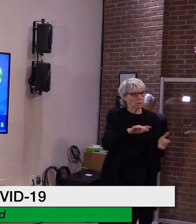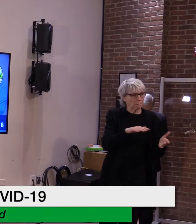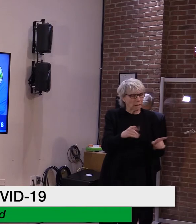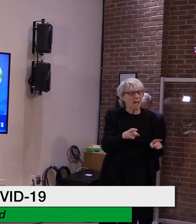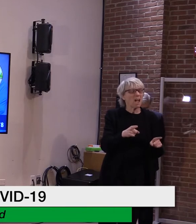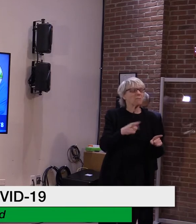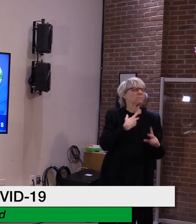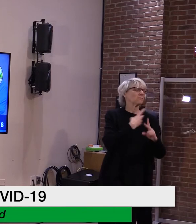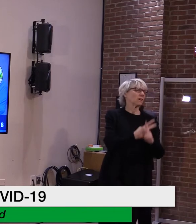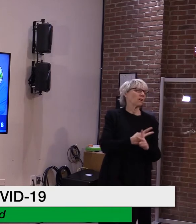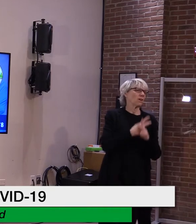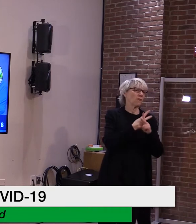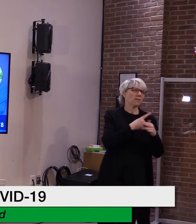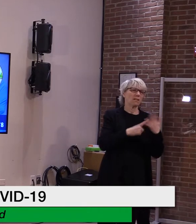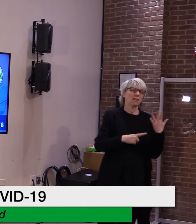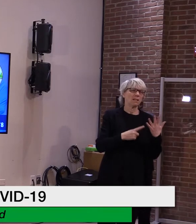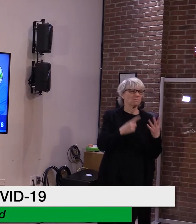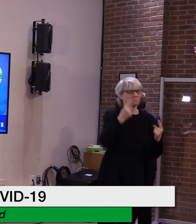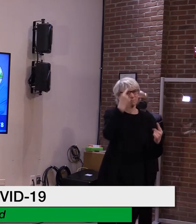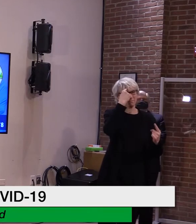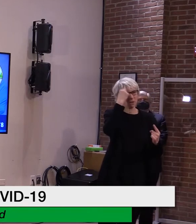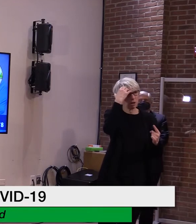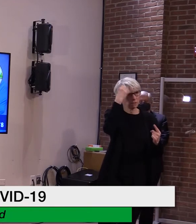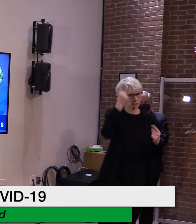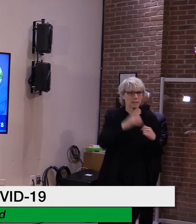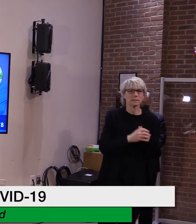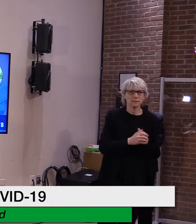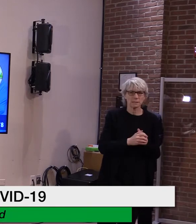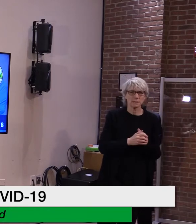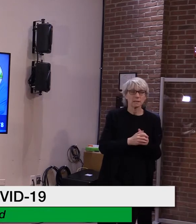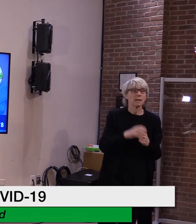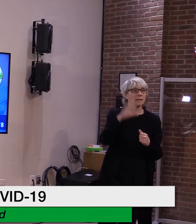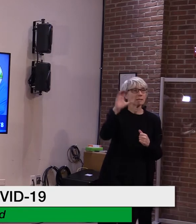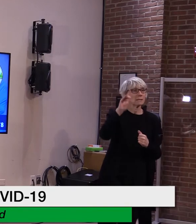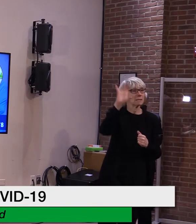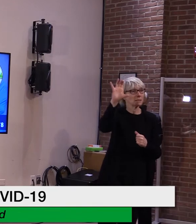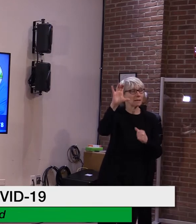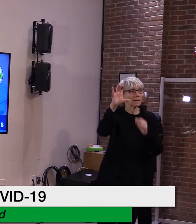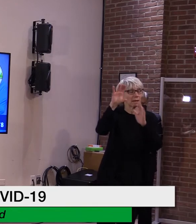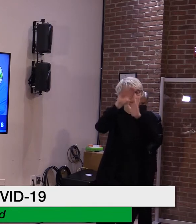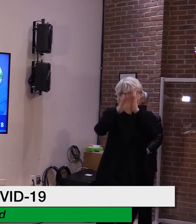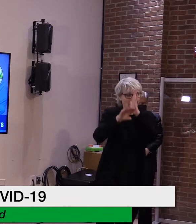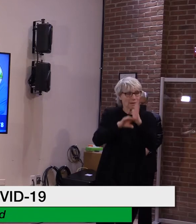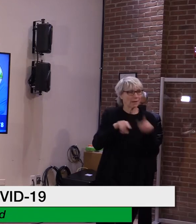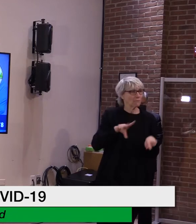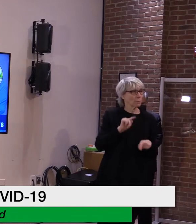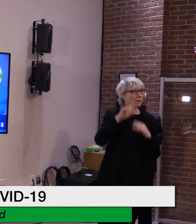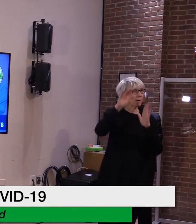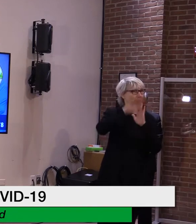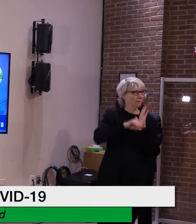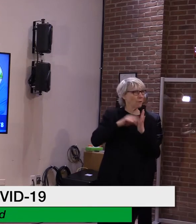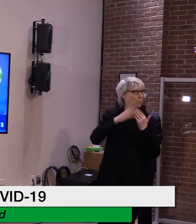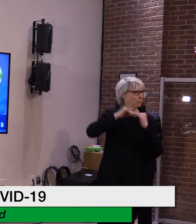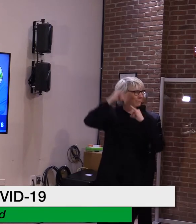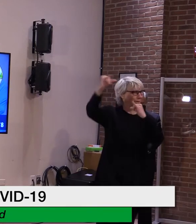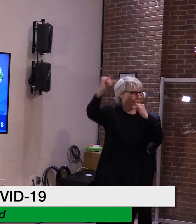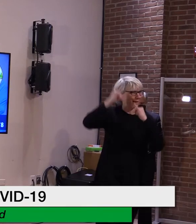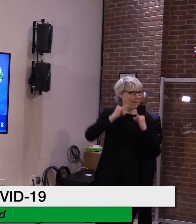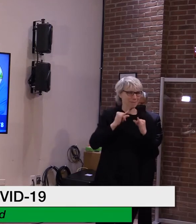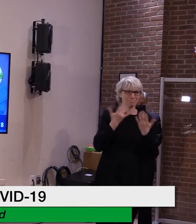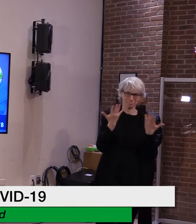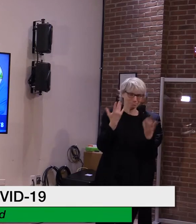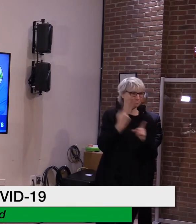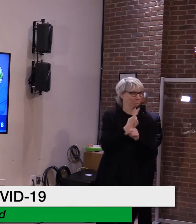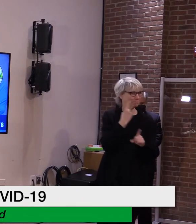Again, this all agrees with what we've laid out in our easing of gathering restrictions to allow Vermonters more freedom while keeping them safe.